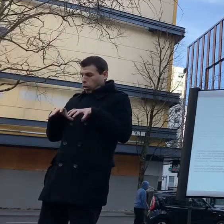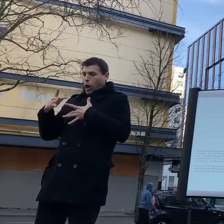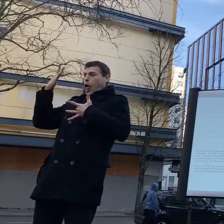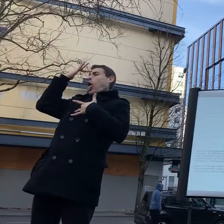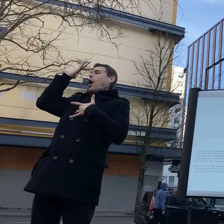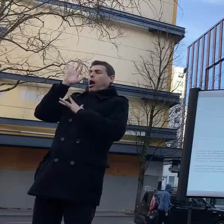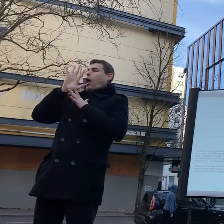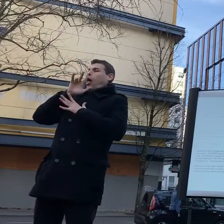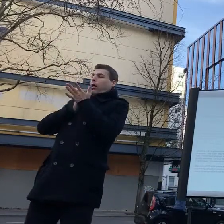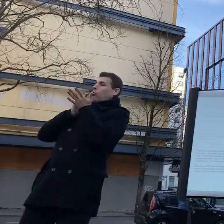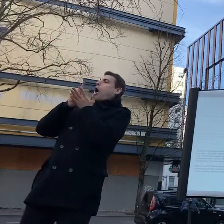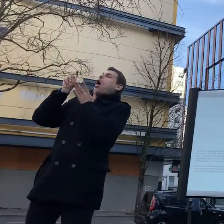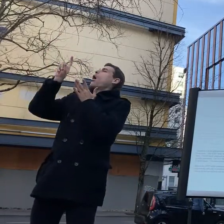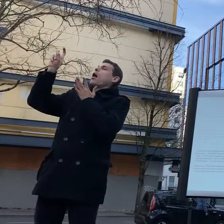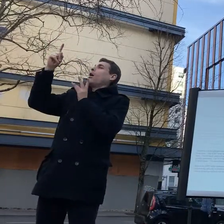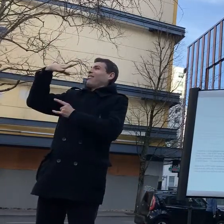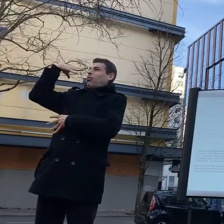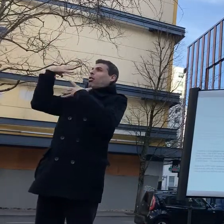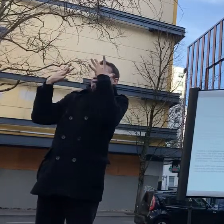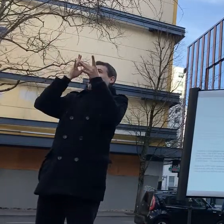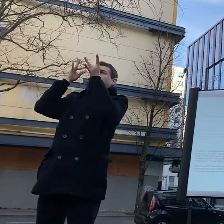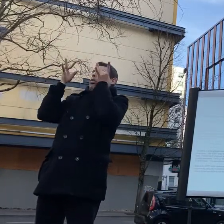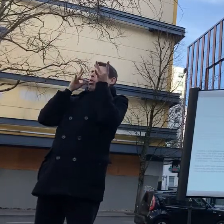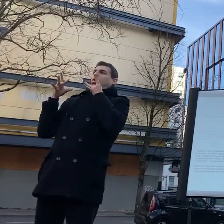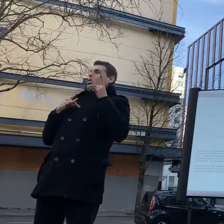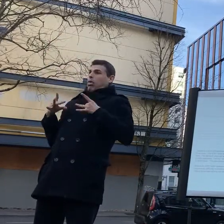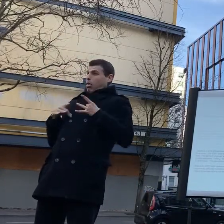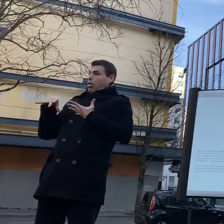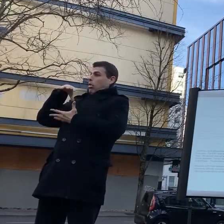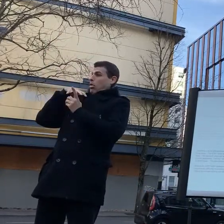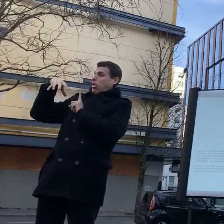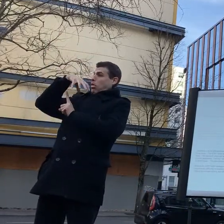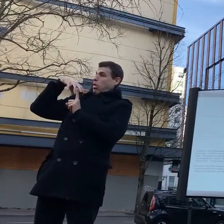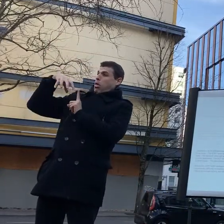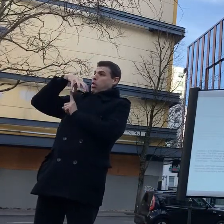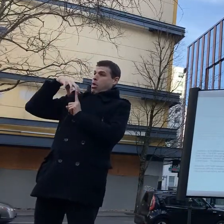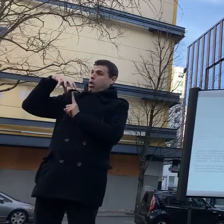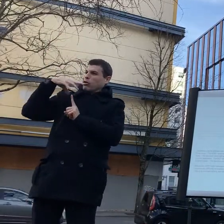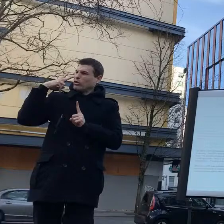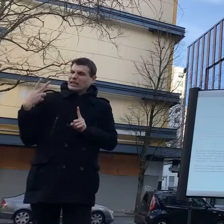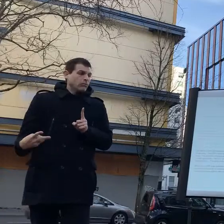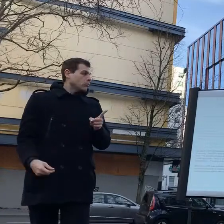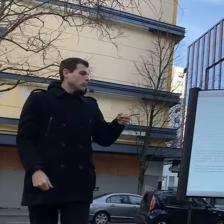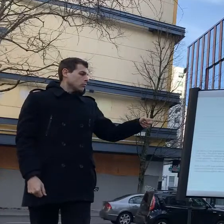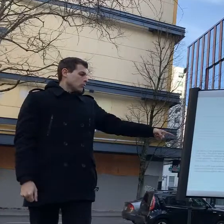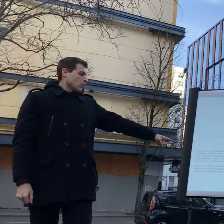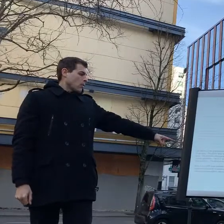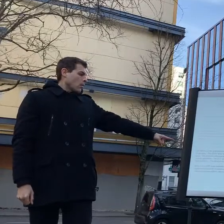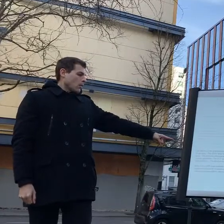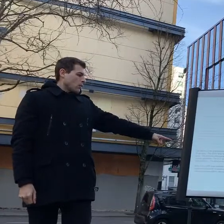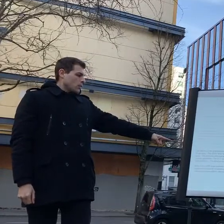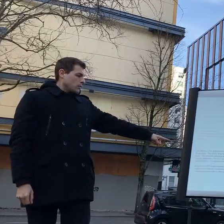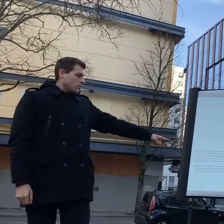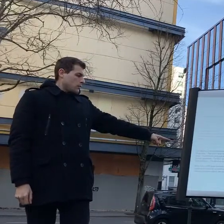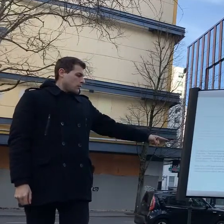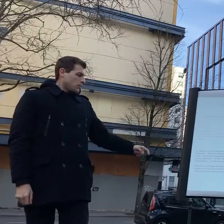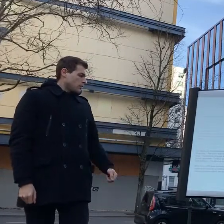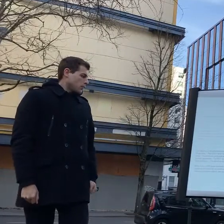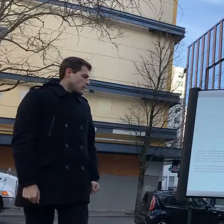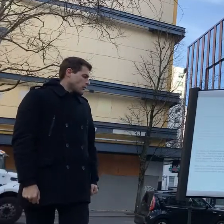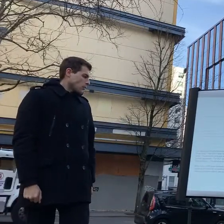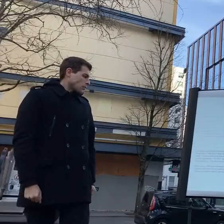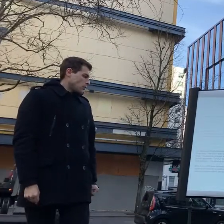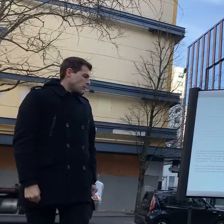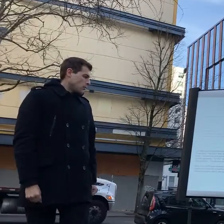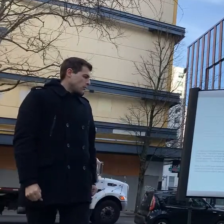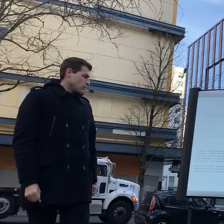spitting up later had chills heavy chest black mucus it took me about five days to get over the